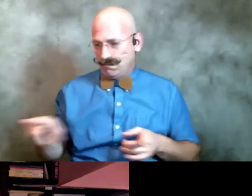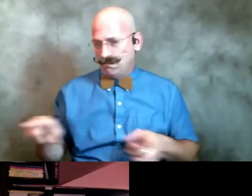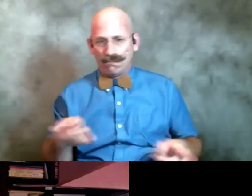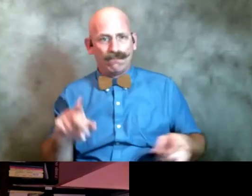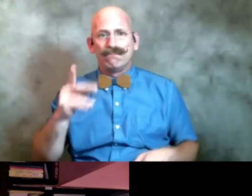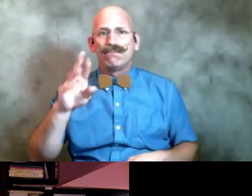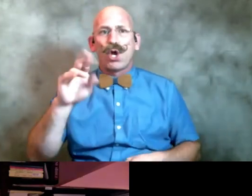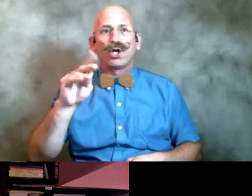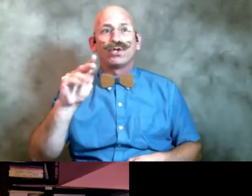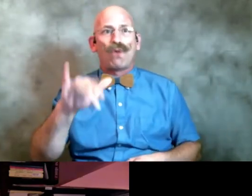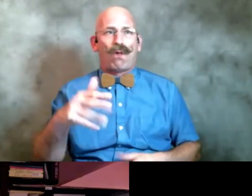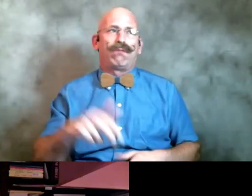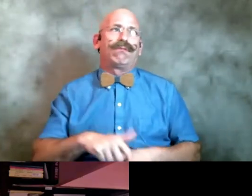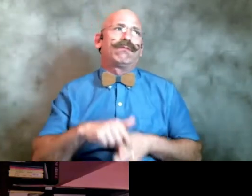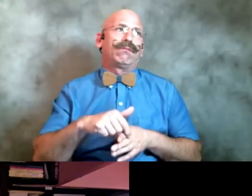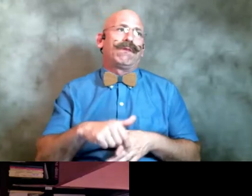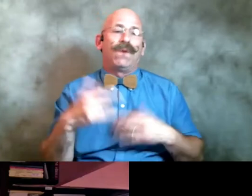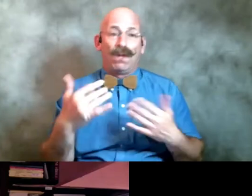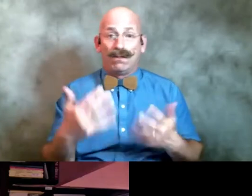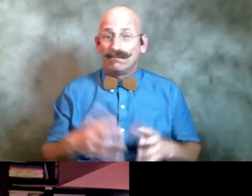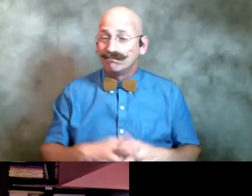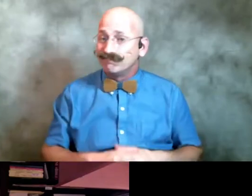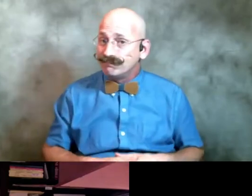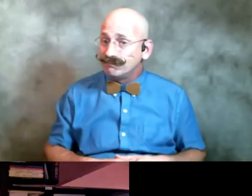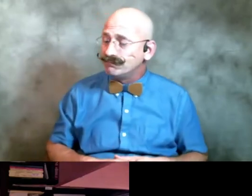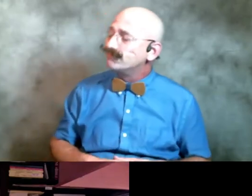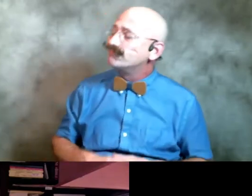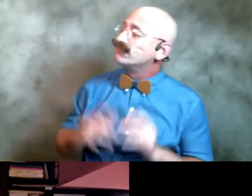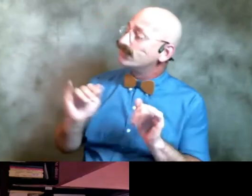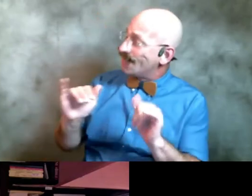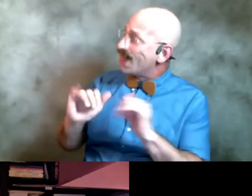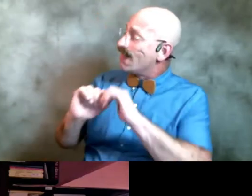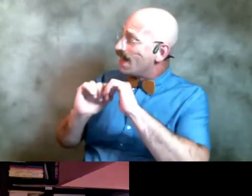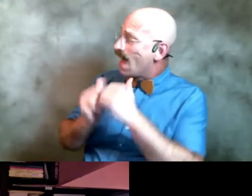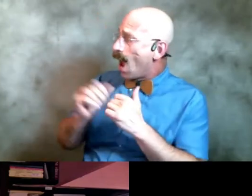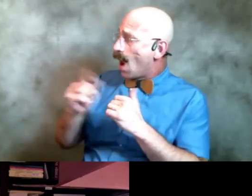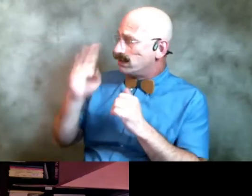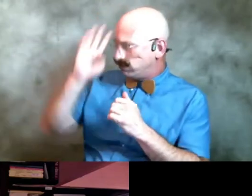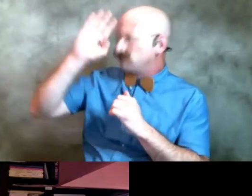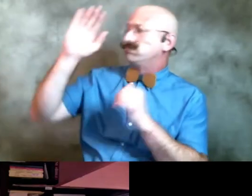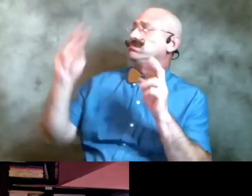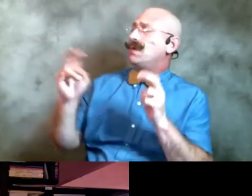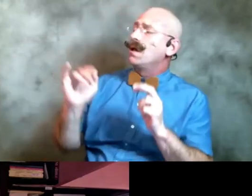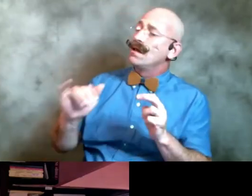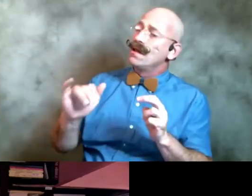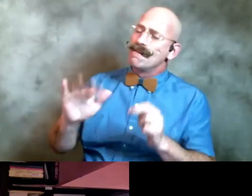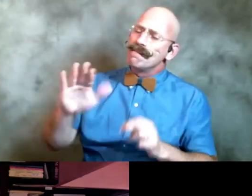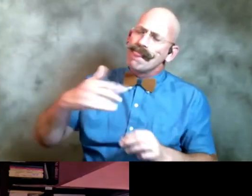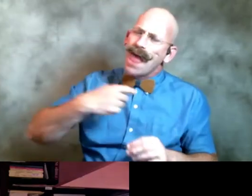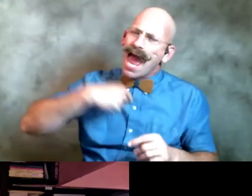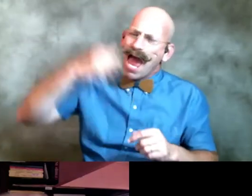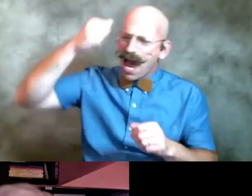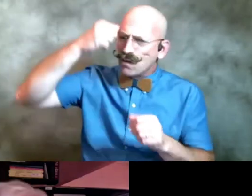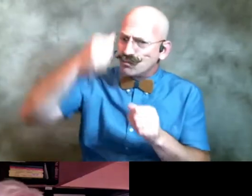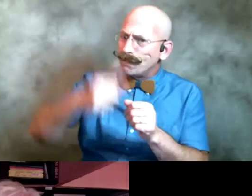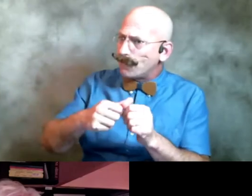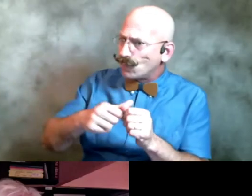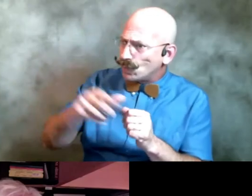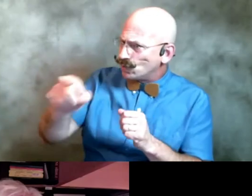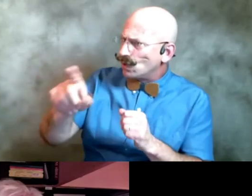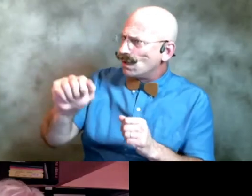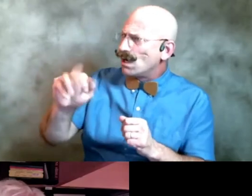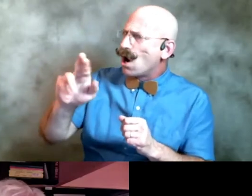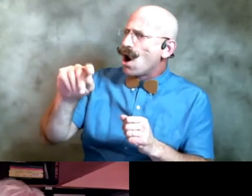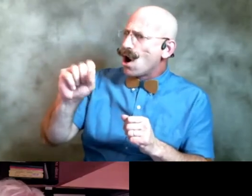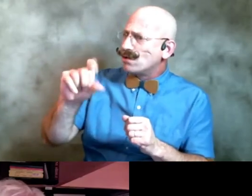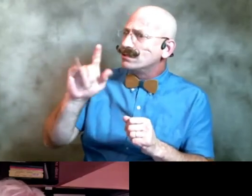and so that's how it came it came about uh i do recall you were at the arts club the